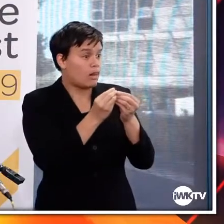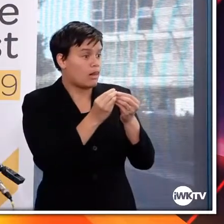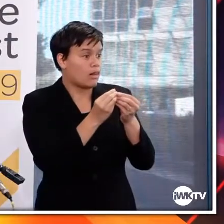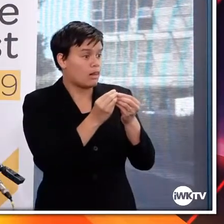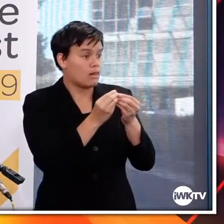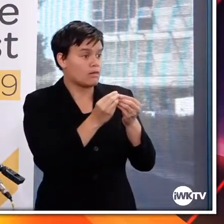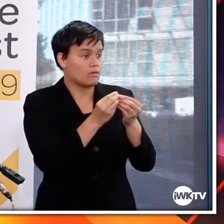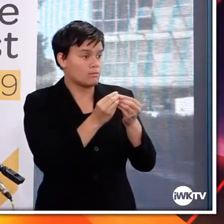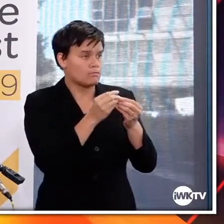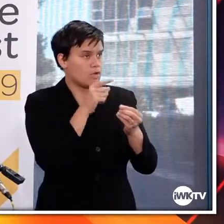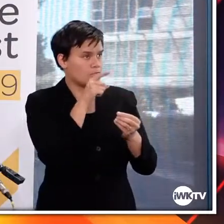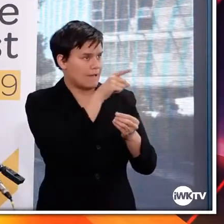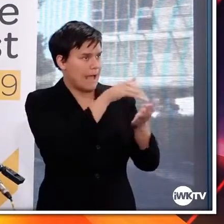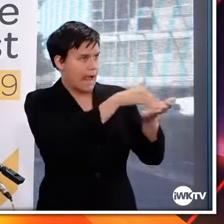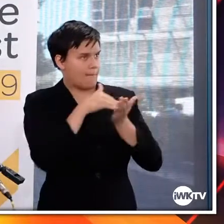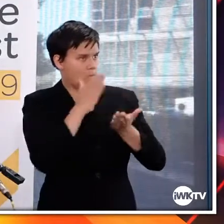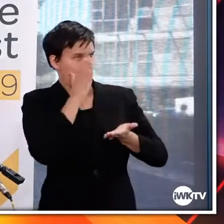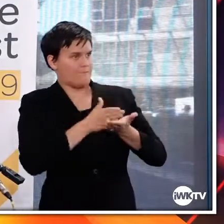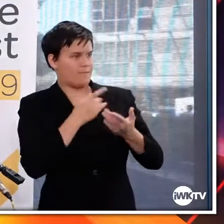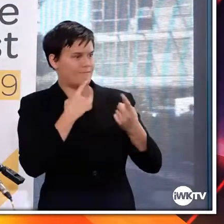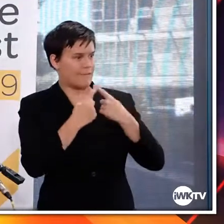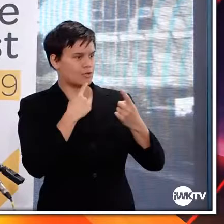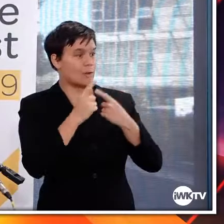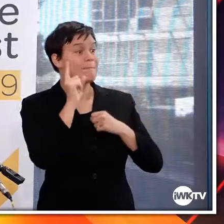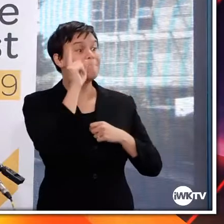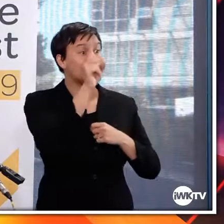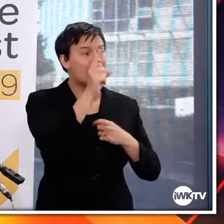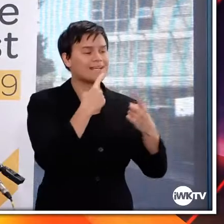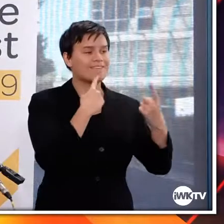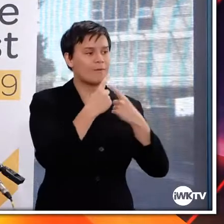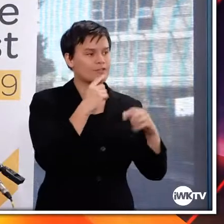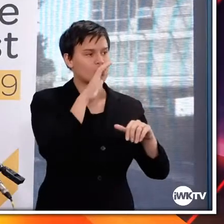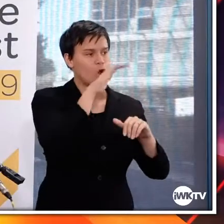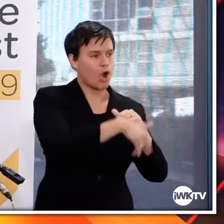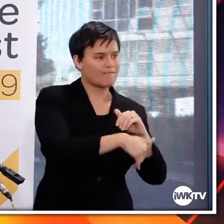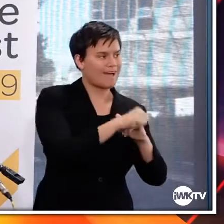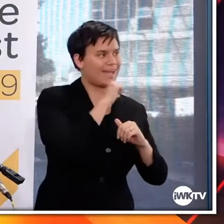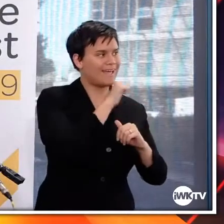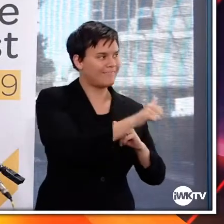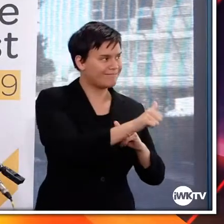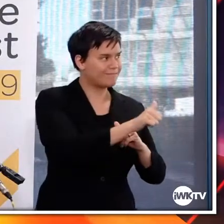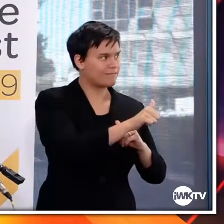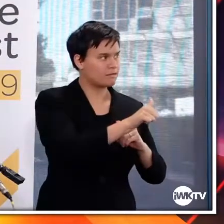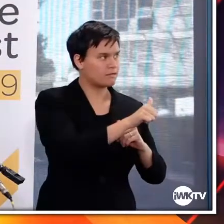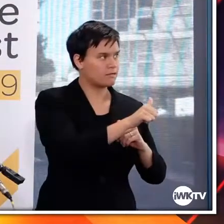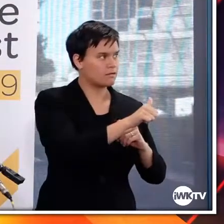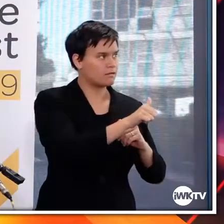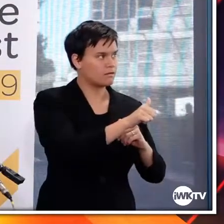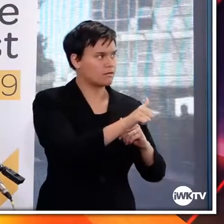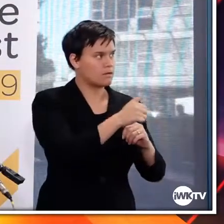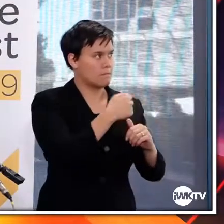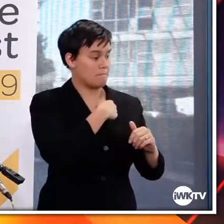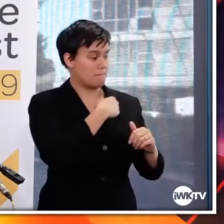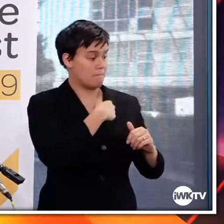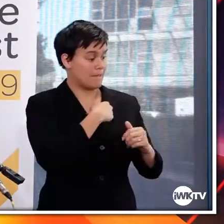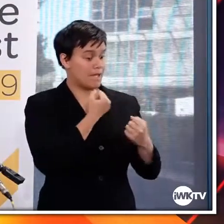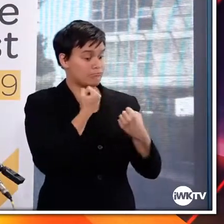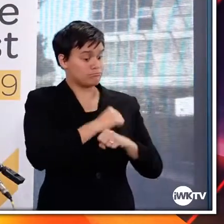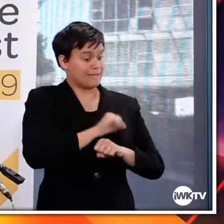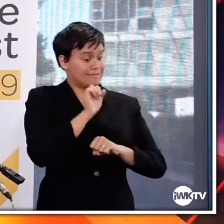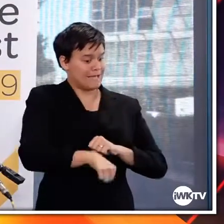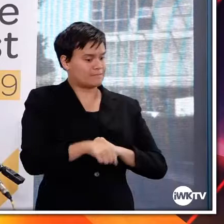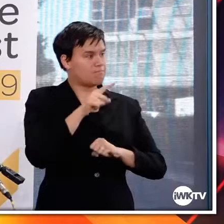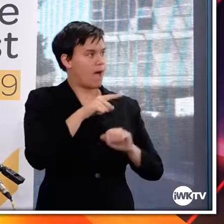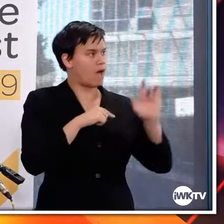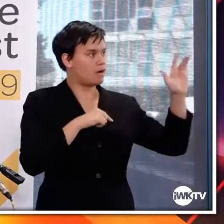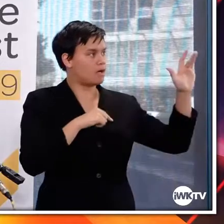what's in the clinical trials. But we're yet to get any information that talks to, does this prevent transmission, for instance.